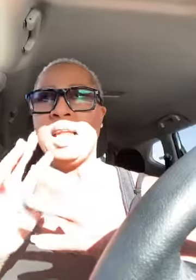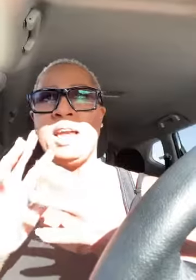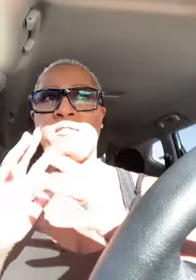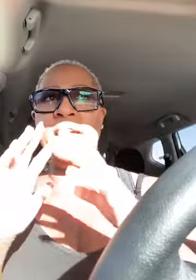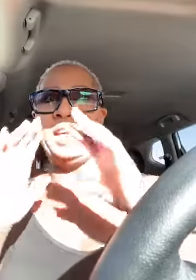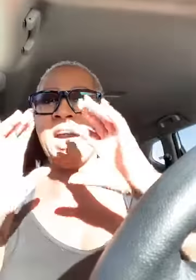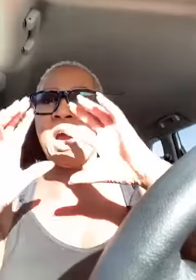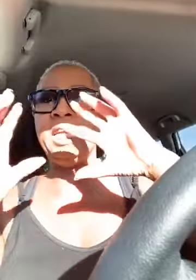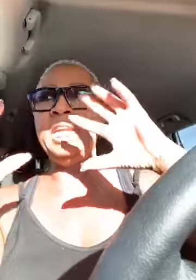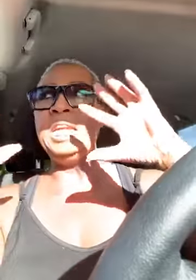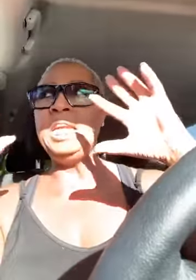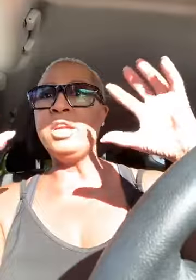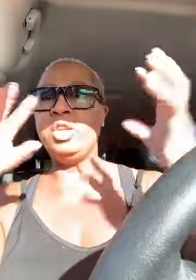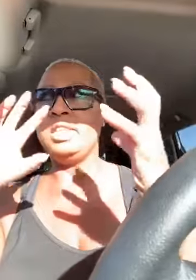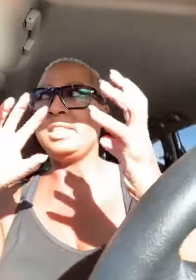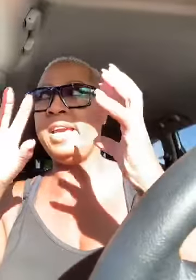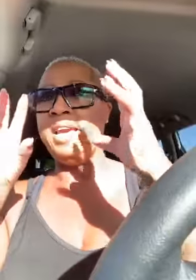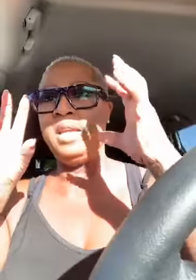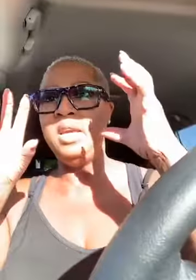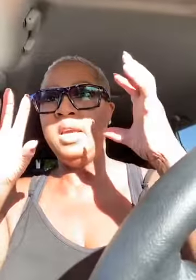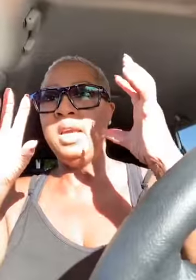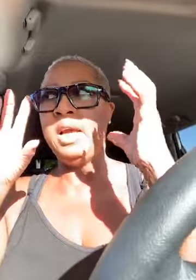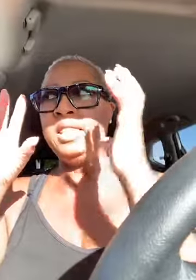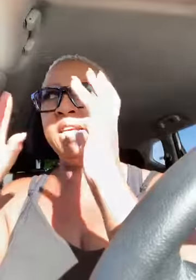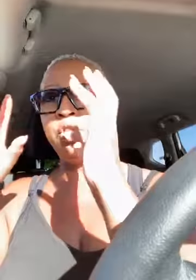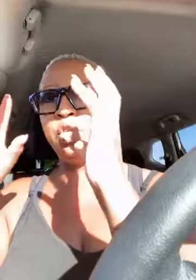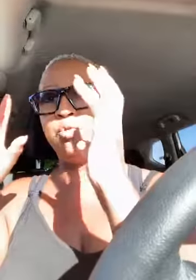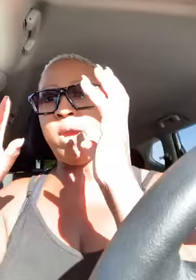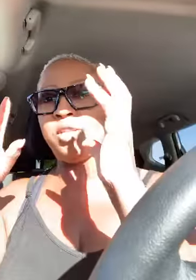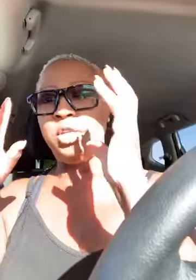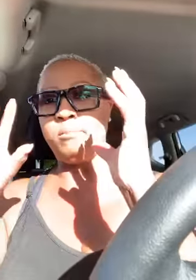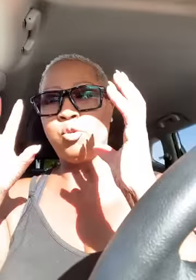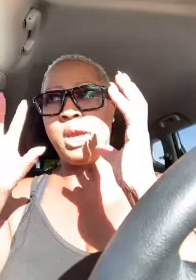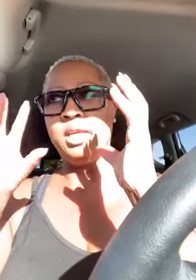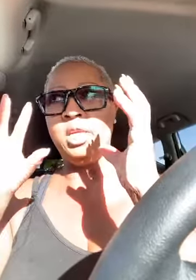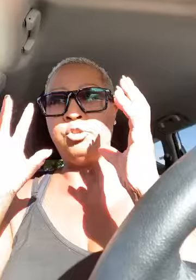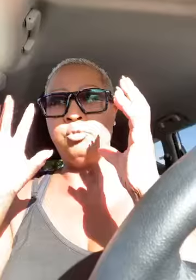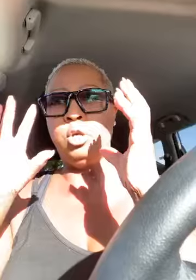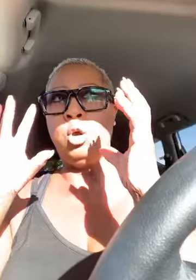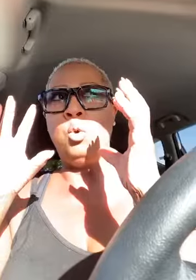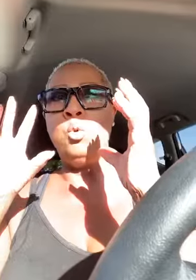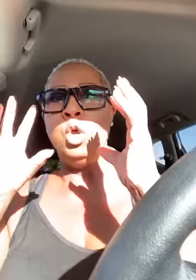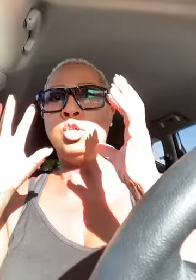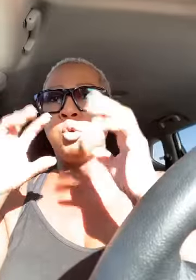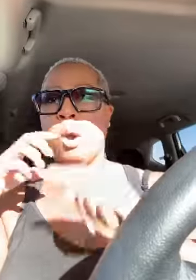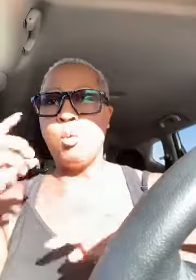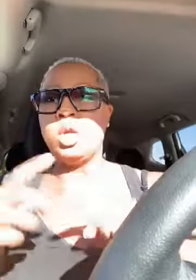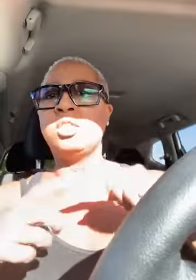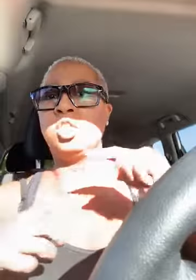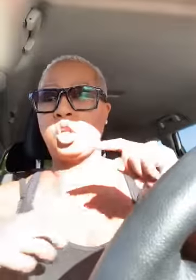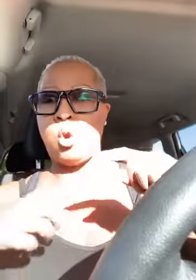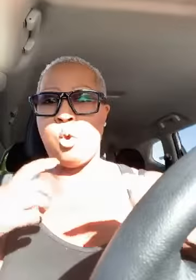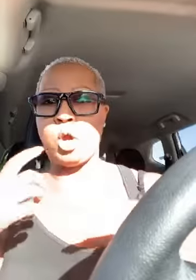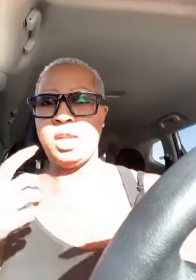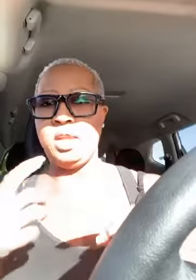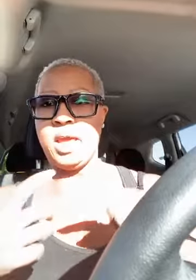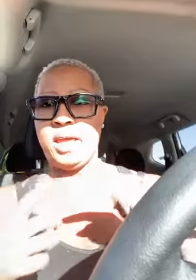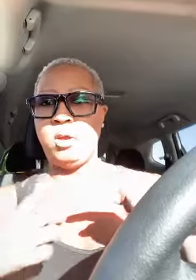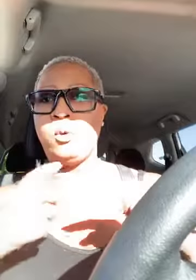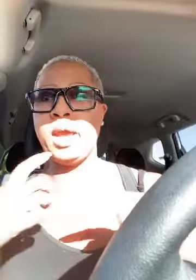life and god literally said this the direction i'm trying to get you to go so i want us to start walking in that okay